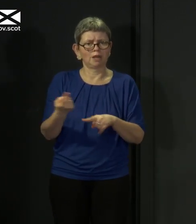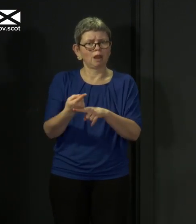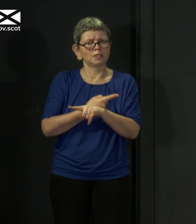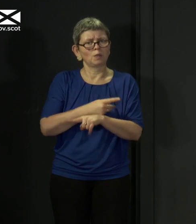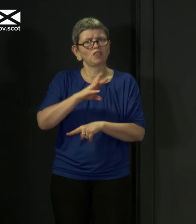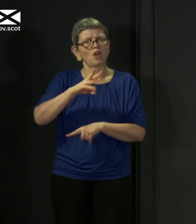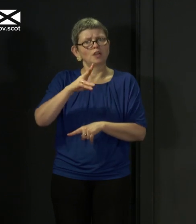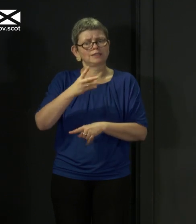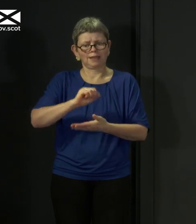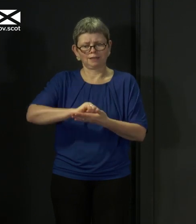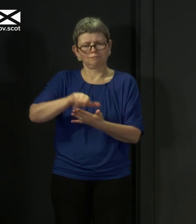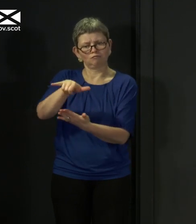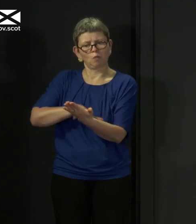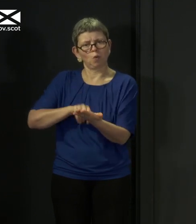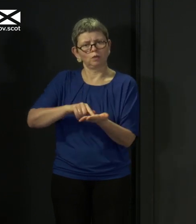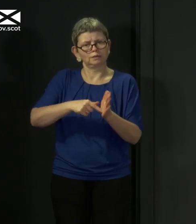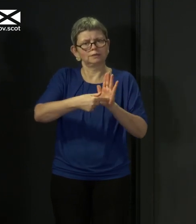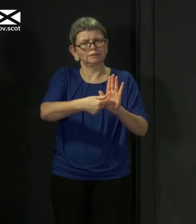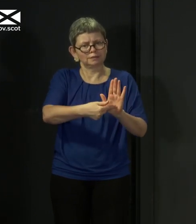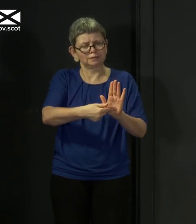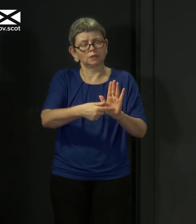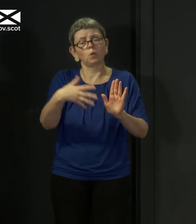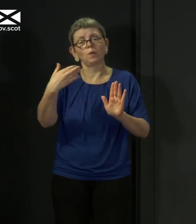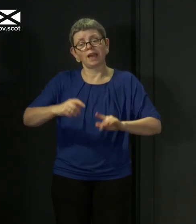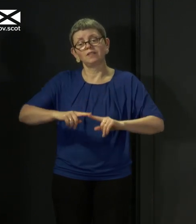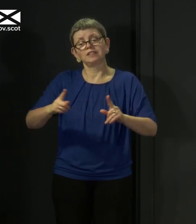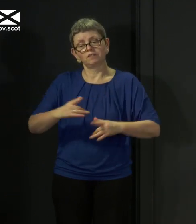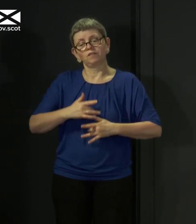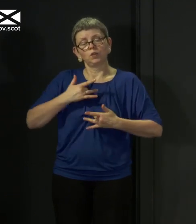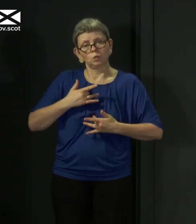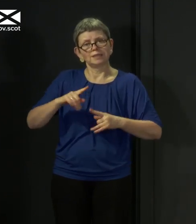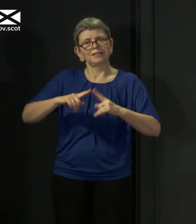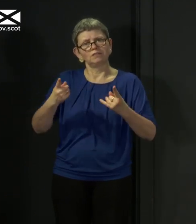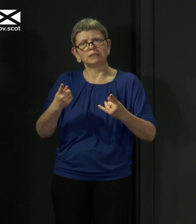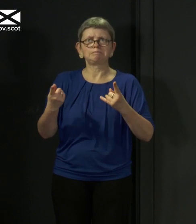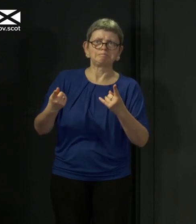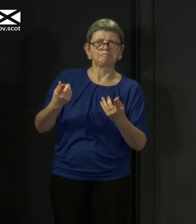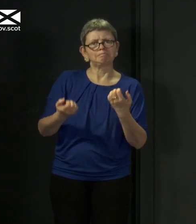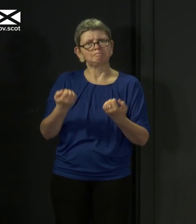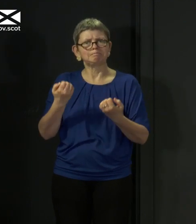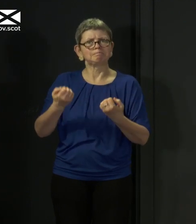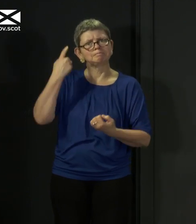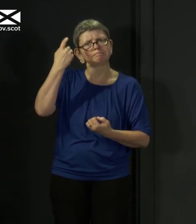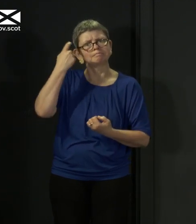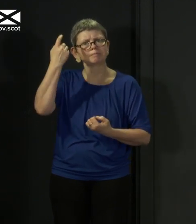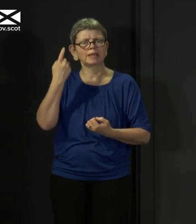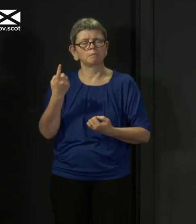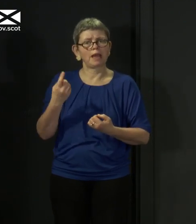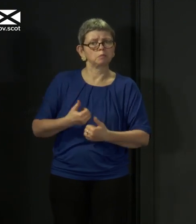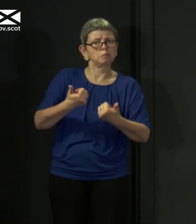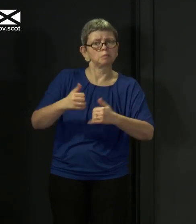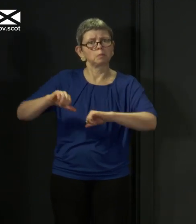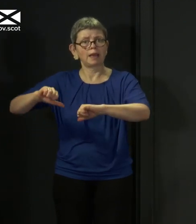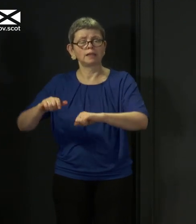And yes, there is difference of opinion. There's difference in terms of evidence about how effective that would be. But like many other countries are doing, as we go back into